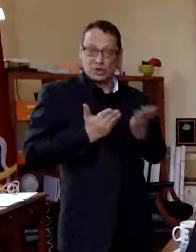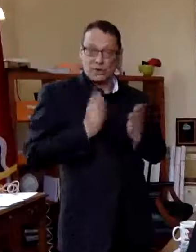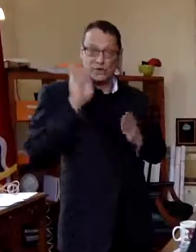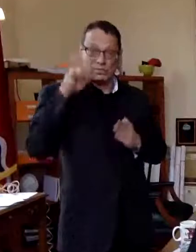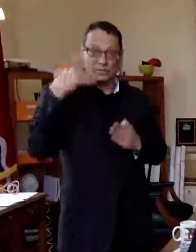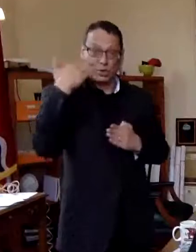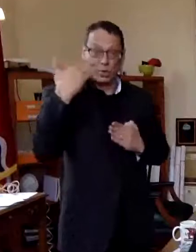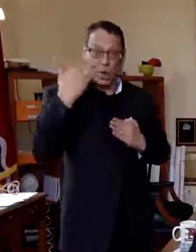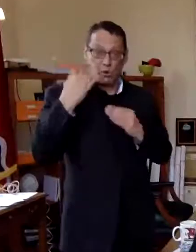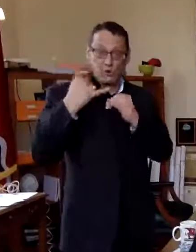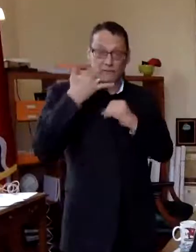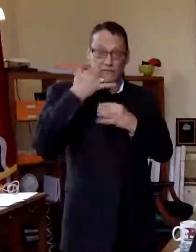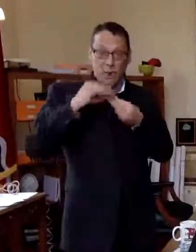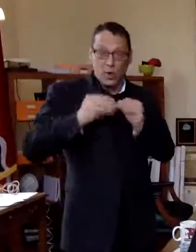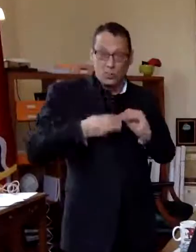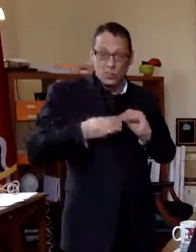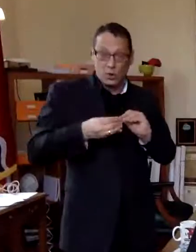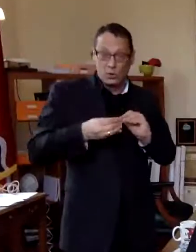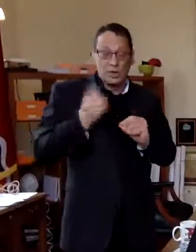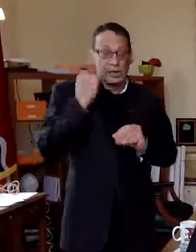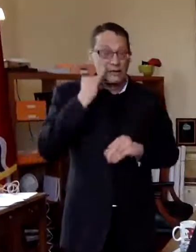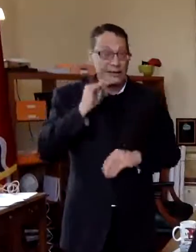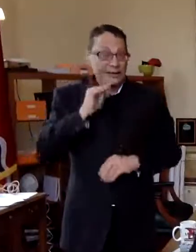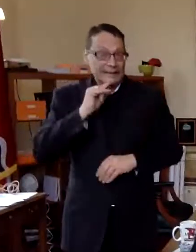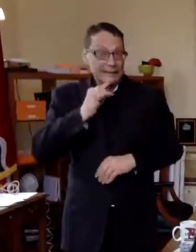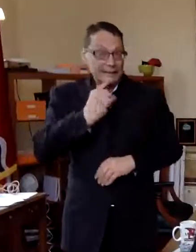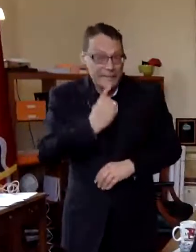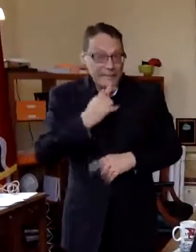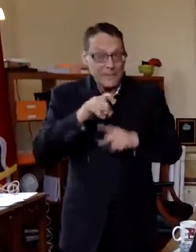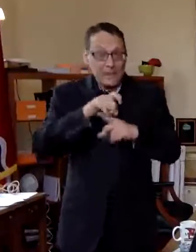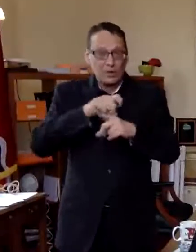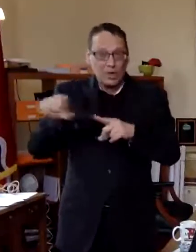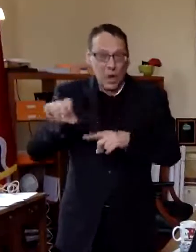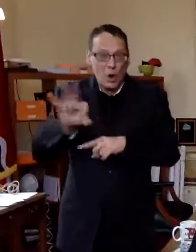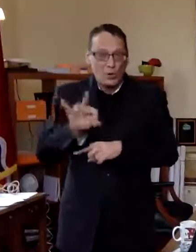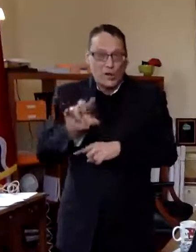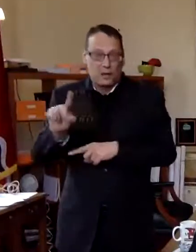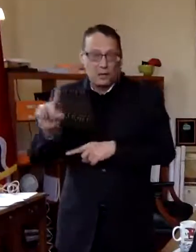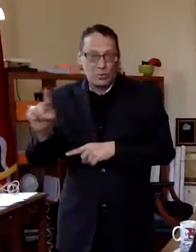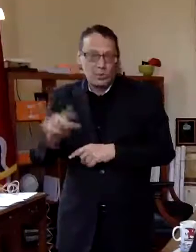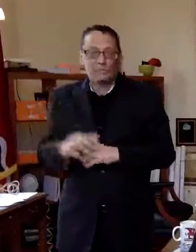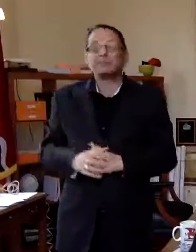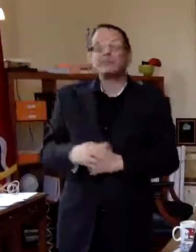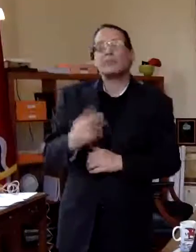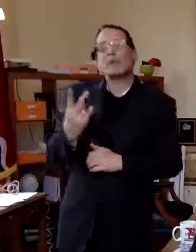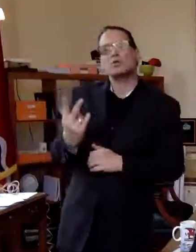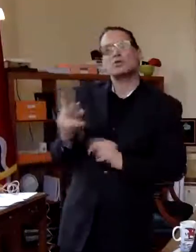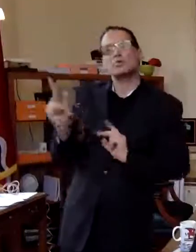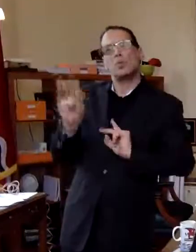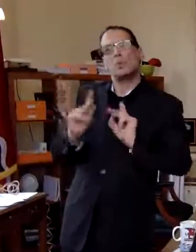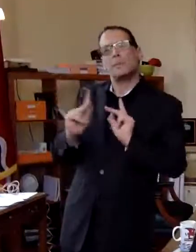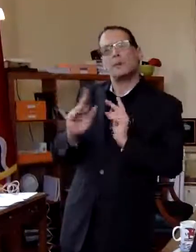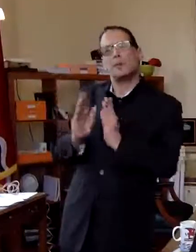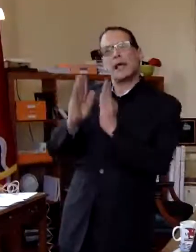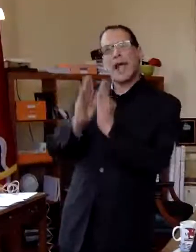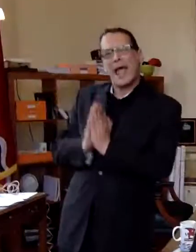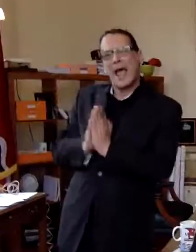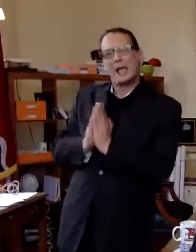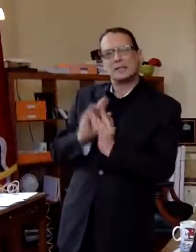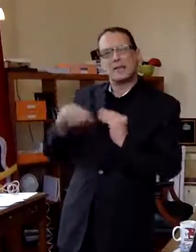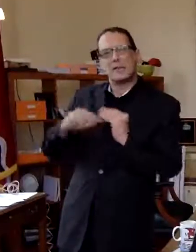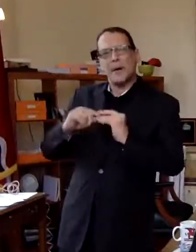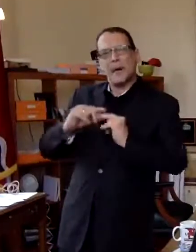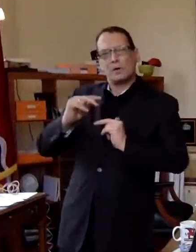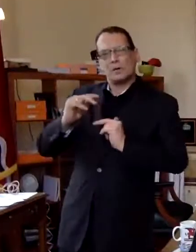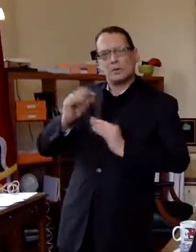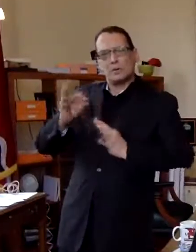really big situation you can call 9-1-1 so two people are asking about a court uh the court building which